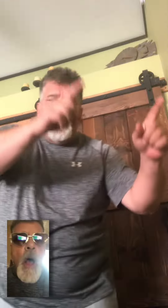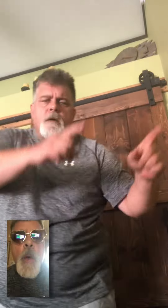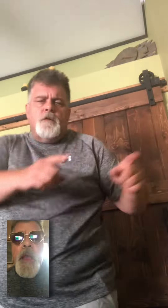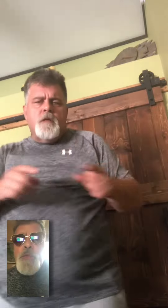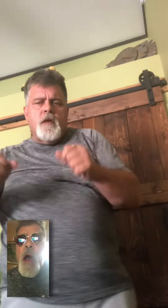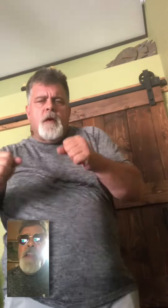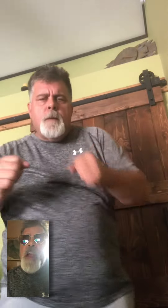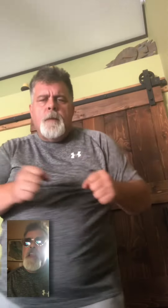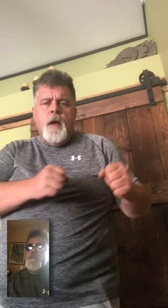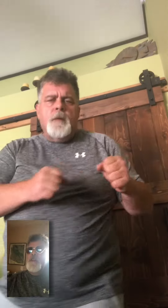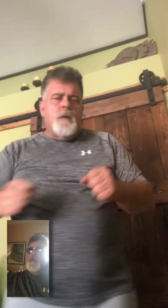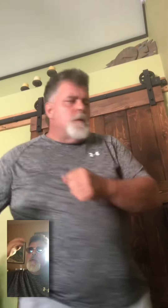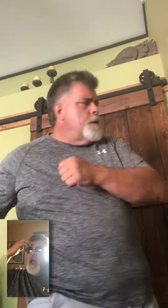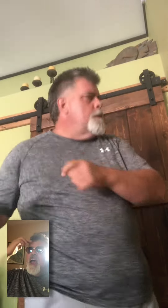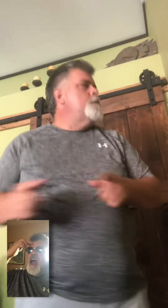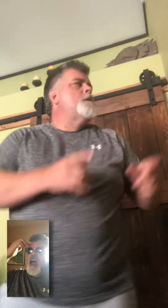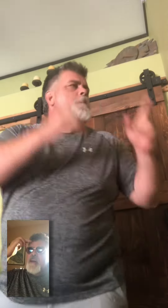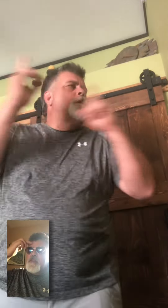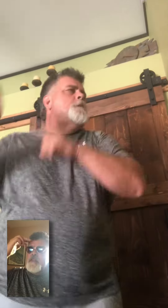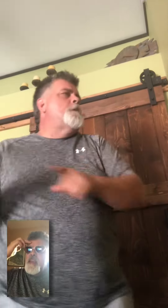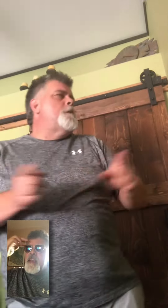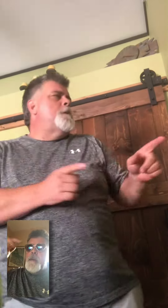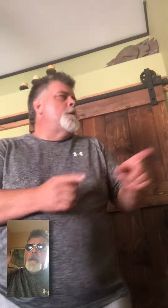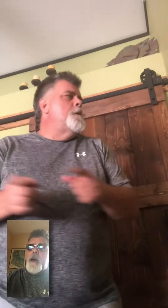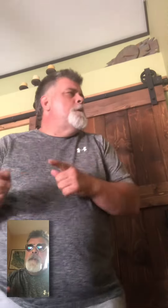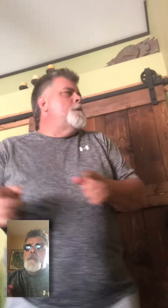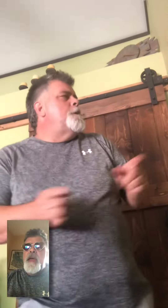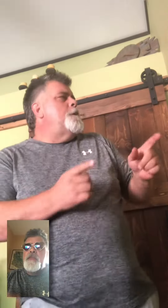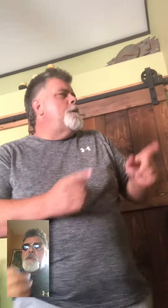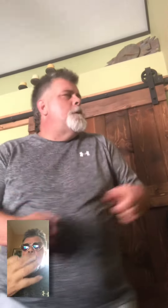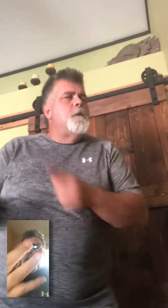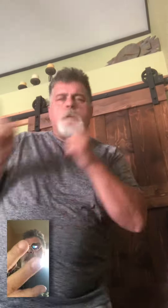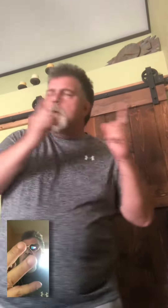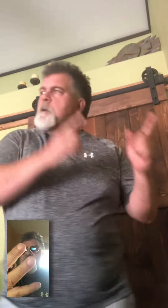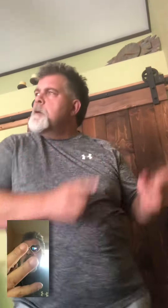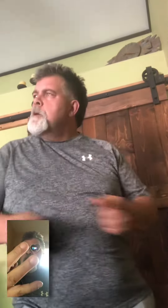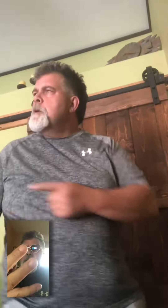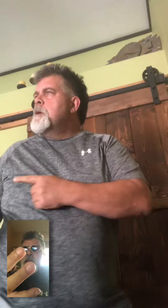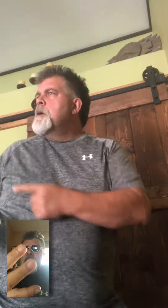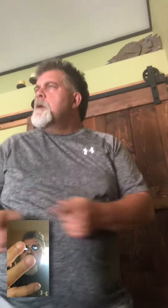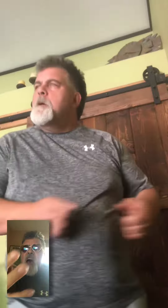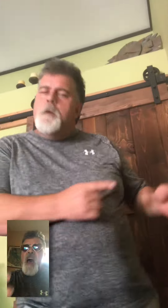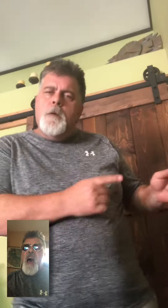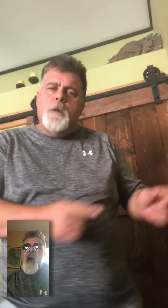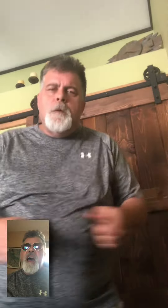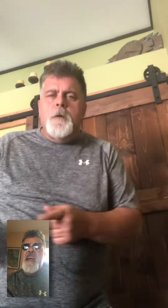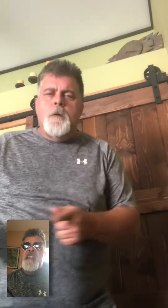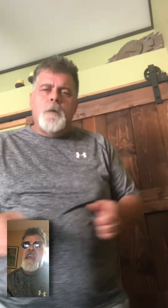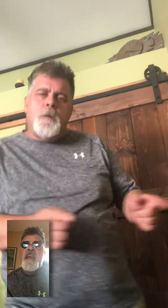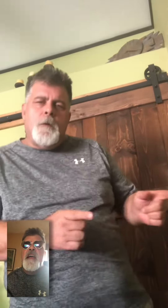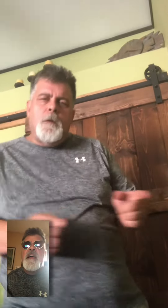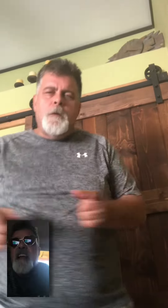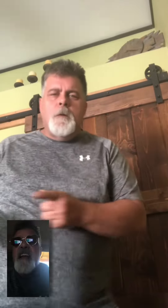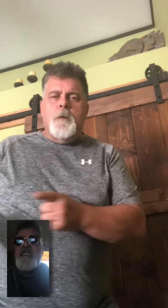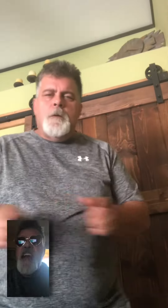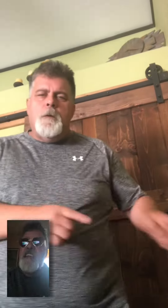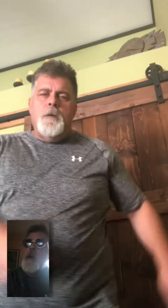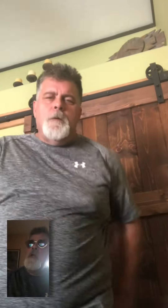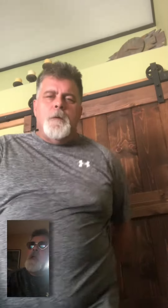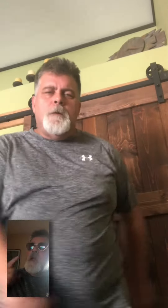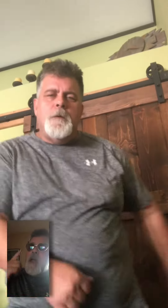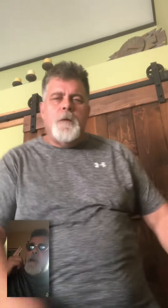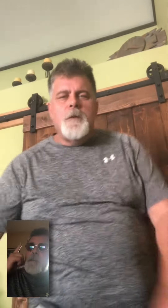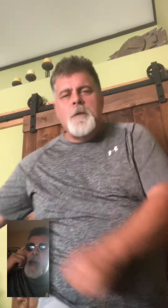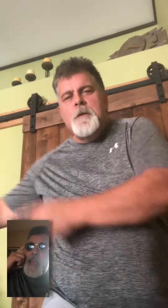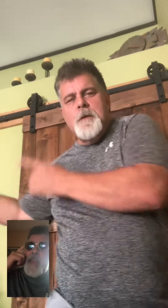I've often wondered if you ever think about me Been three whole days since you've been gone Cause